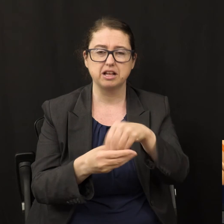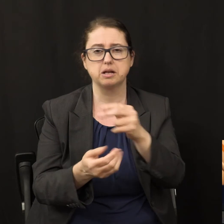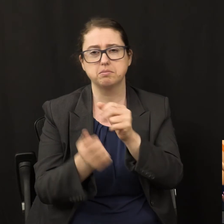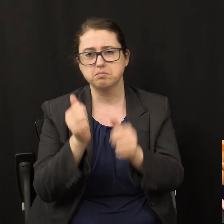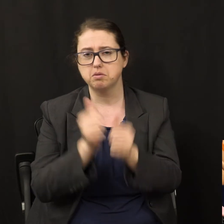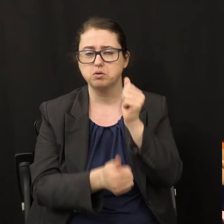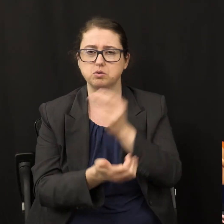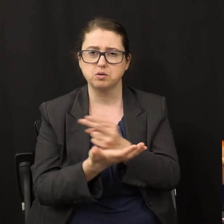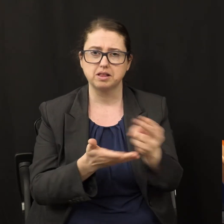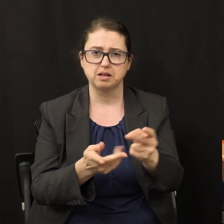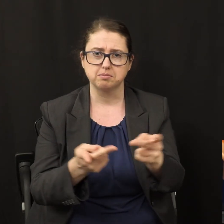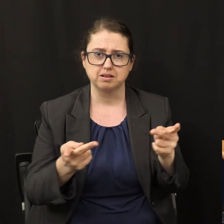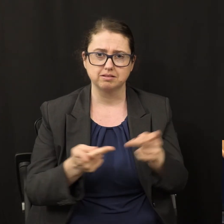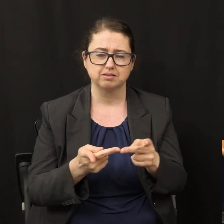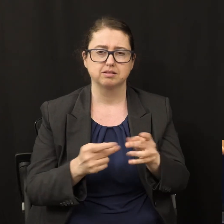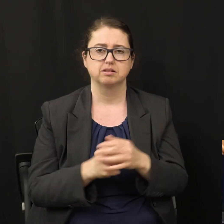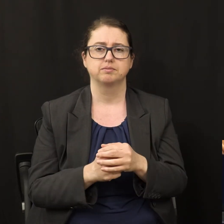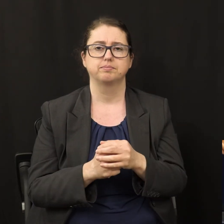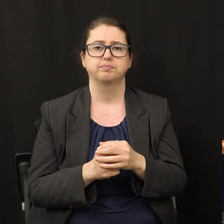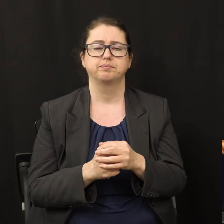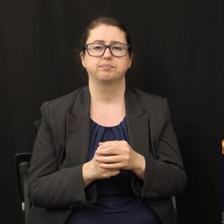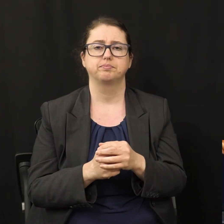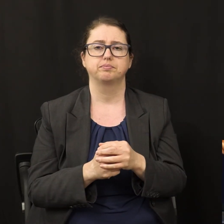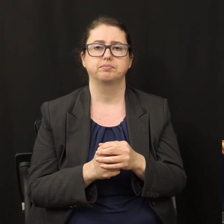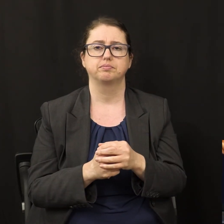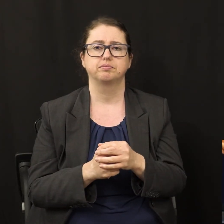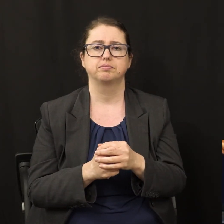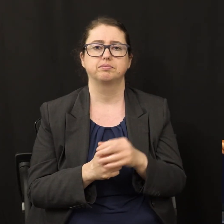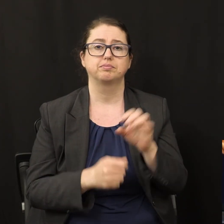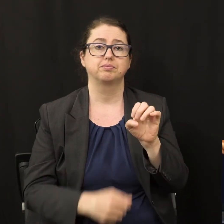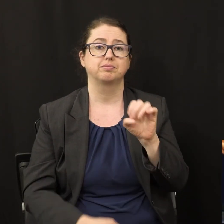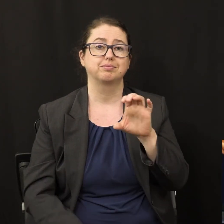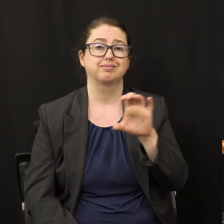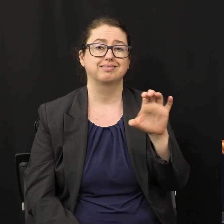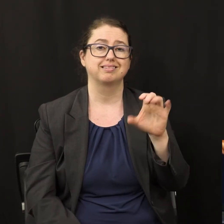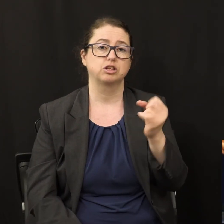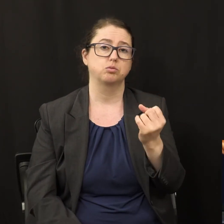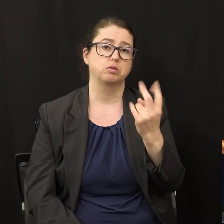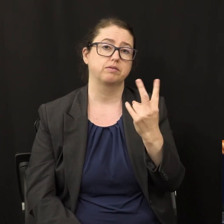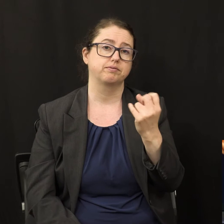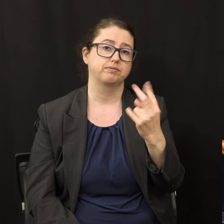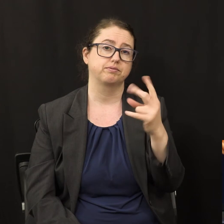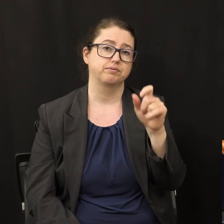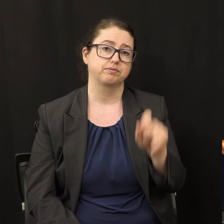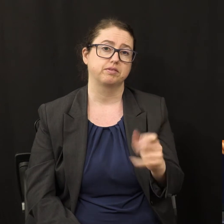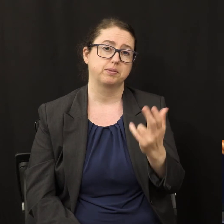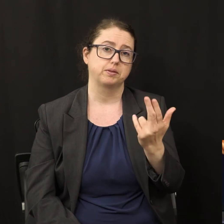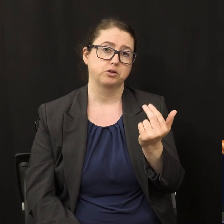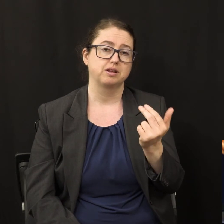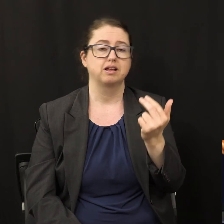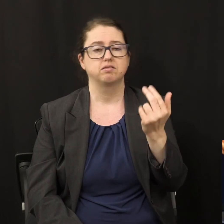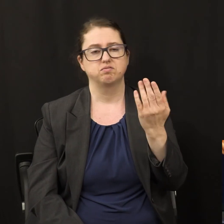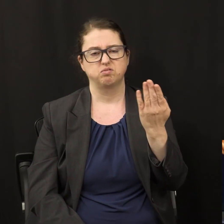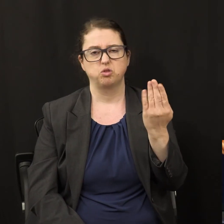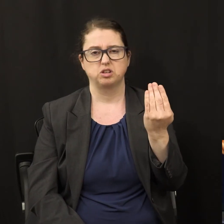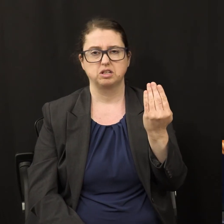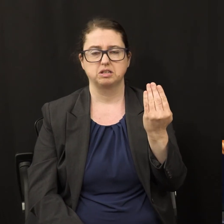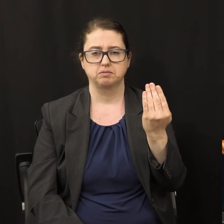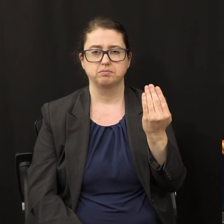Notice, for example, Ecclesiastes 12 and verse 13 and also verse 14. let